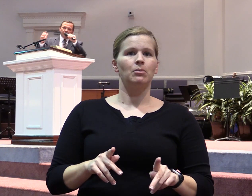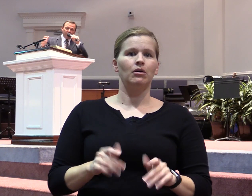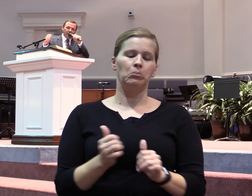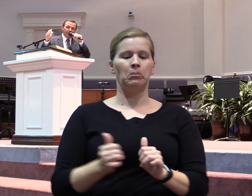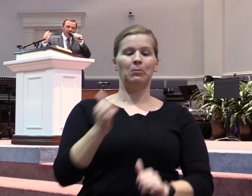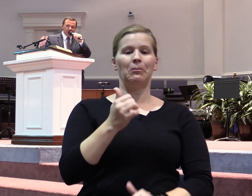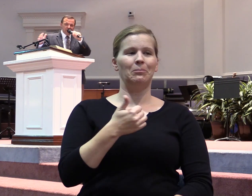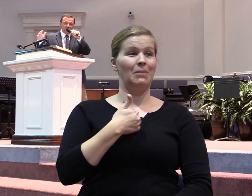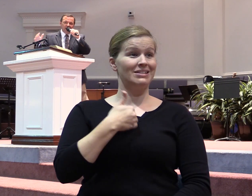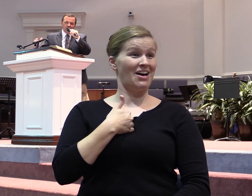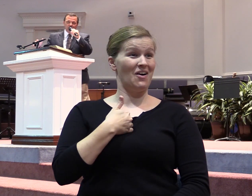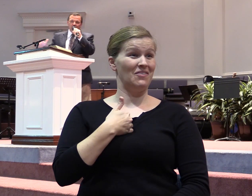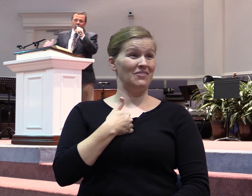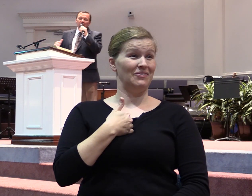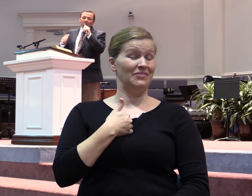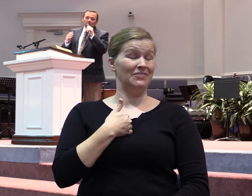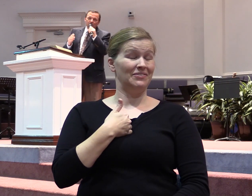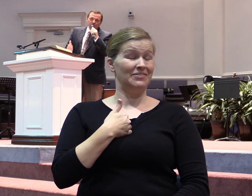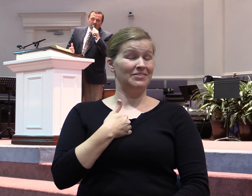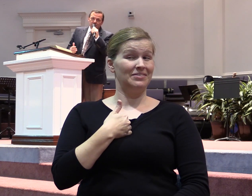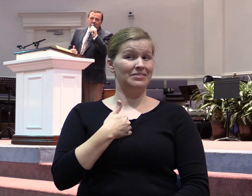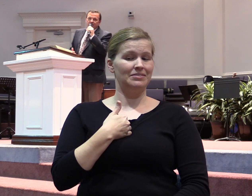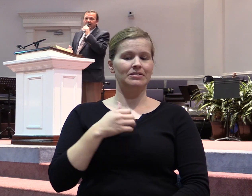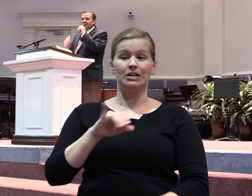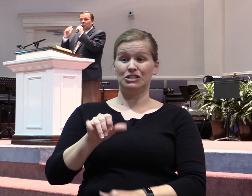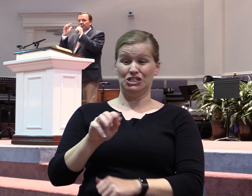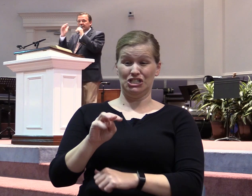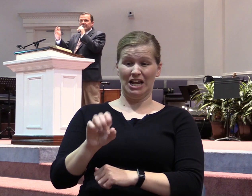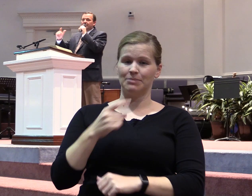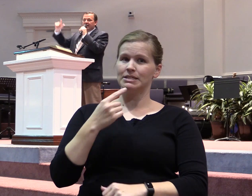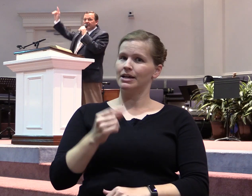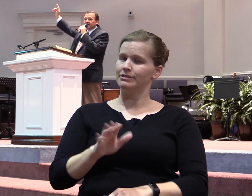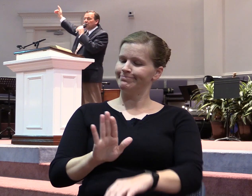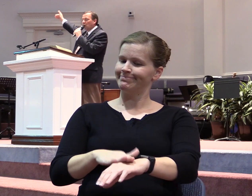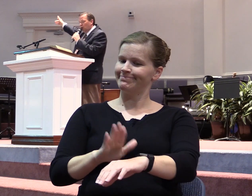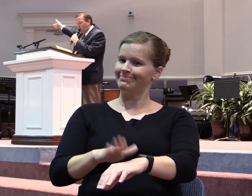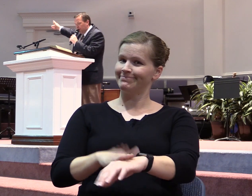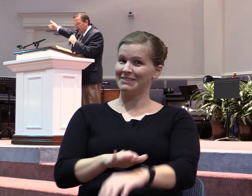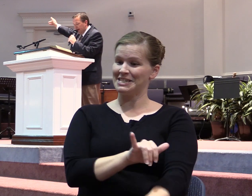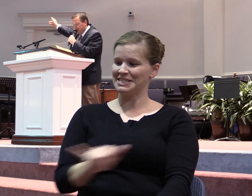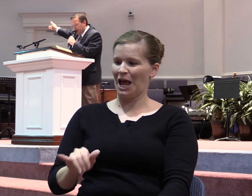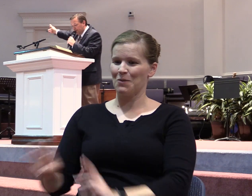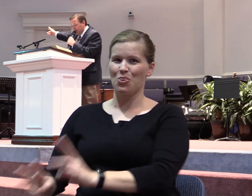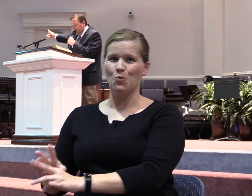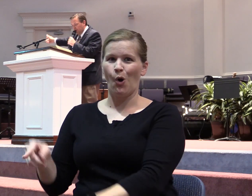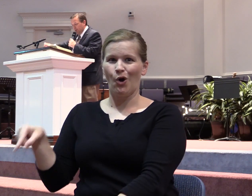certain positions in the church, James is saying it's going to be the same thing that's in the world at the coming of the Lord.